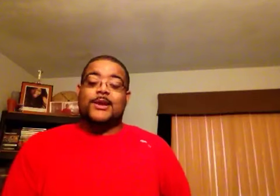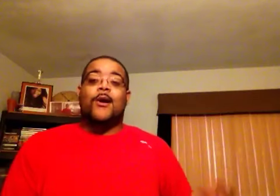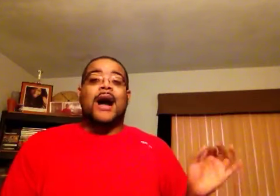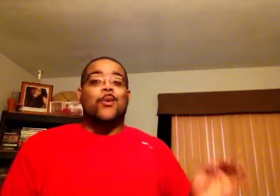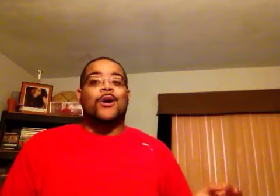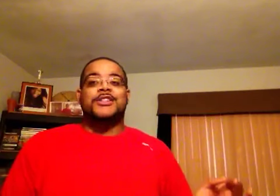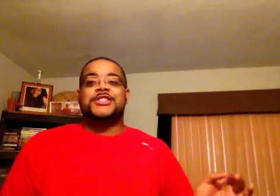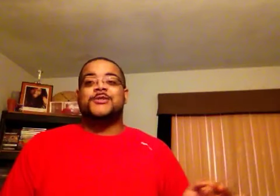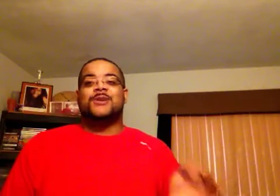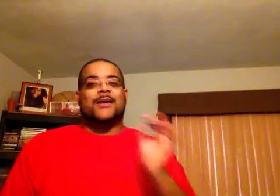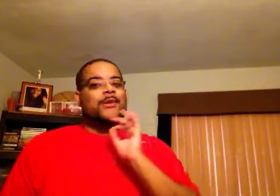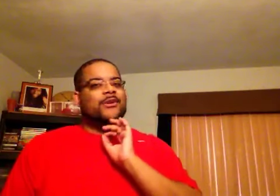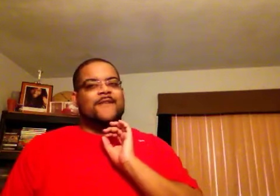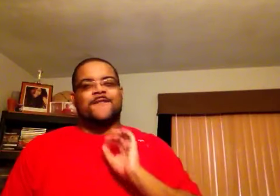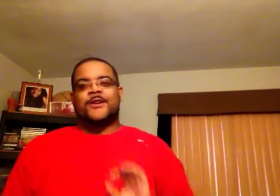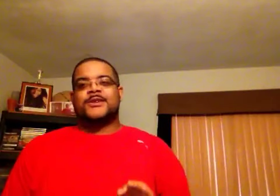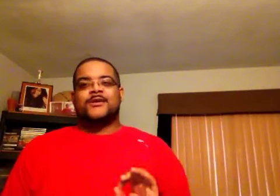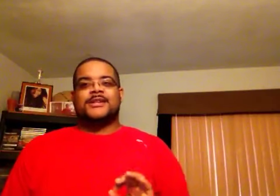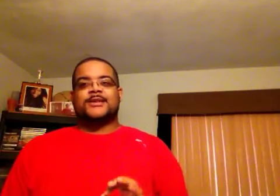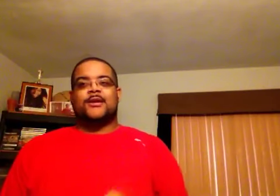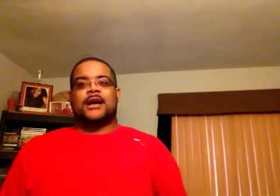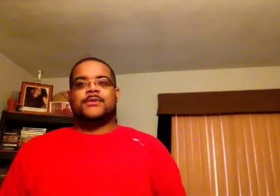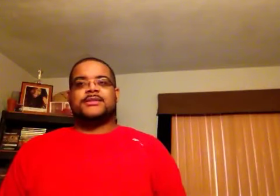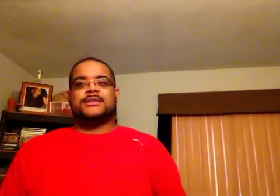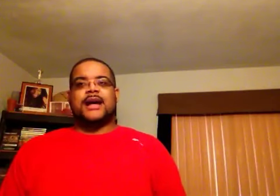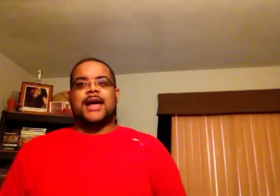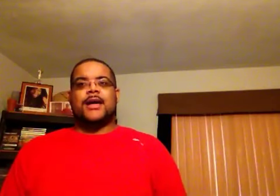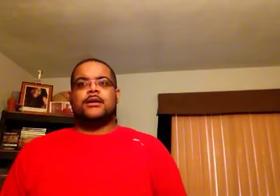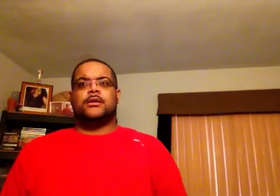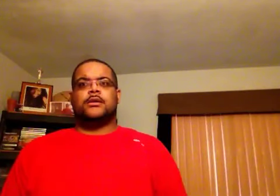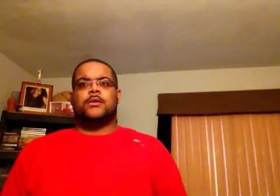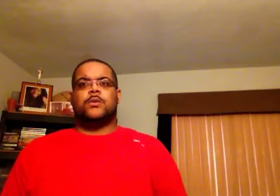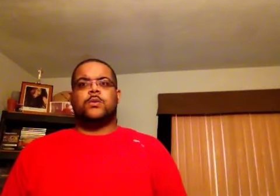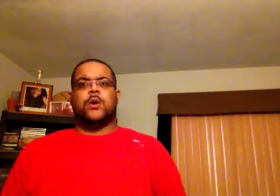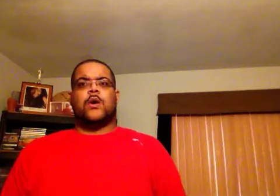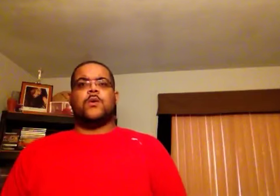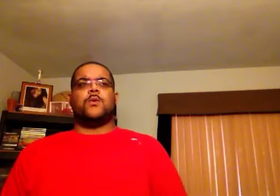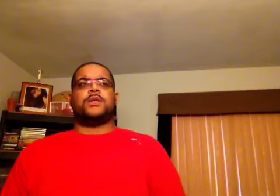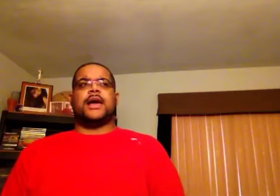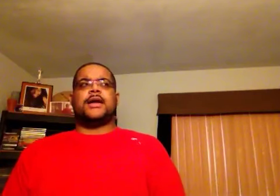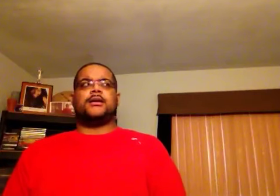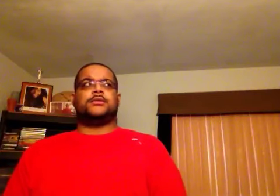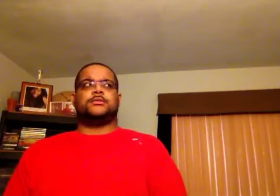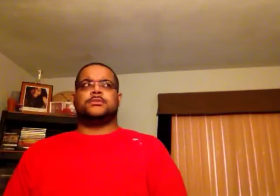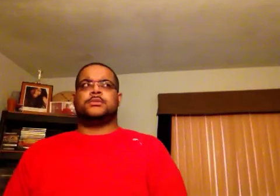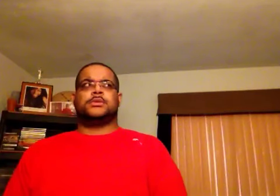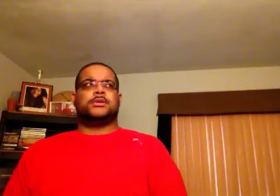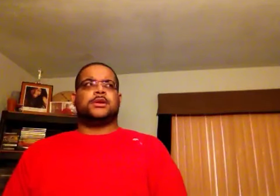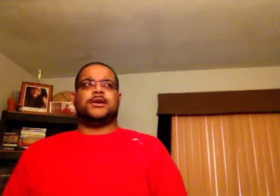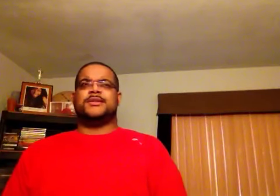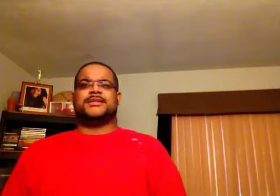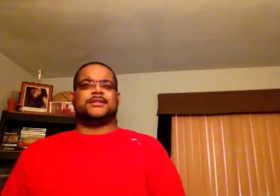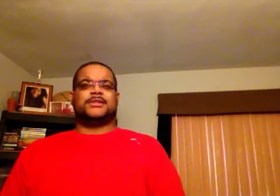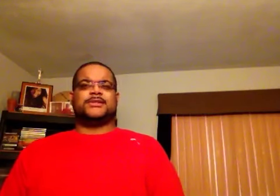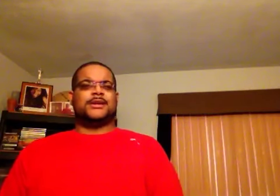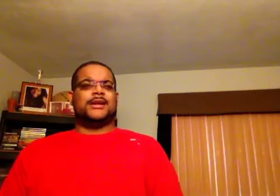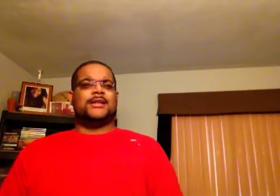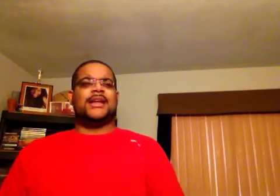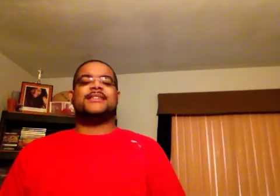song I Want You, and I remember when I first heard that song, I was like, whoa, like, are you serious right now? I'm like, because